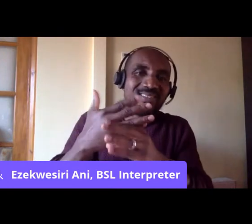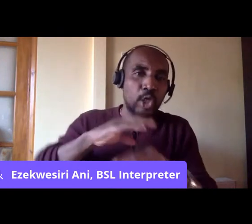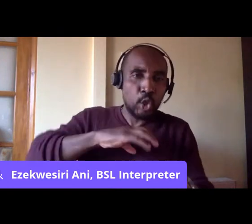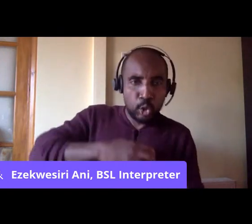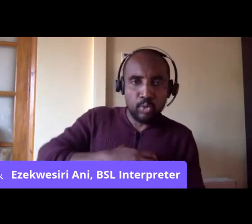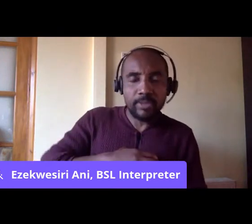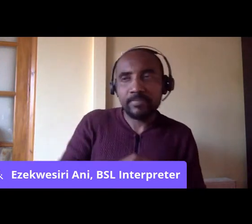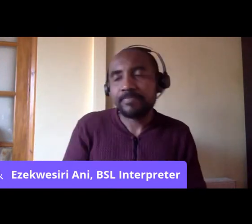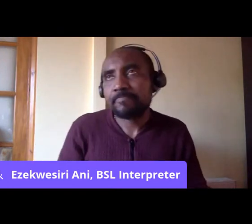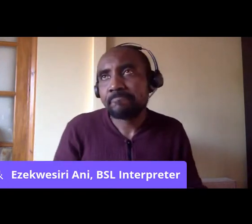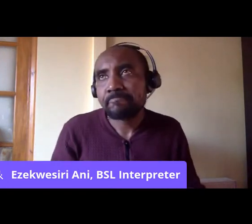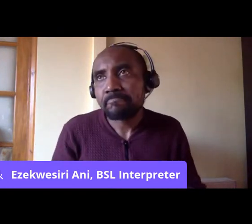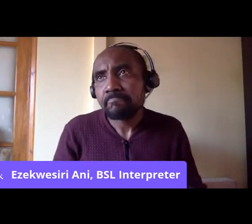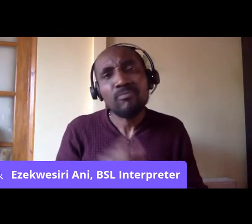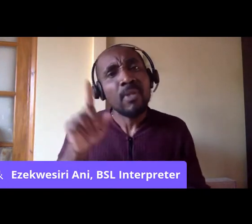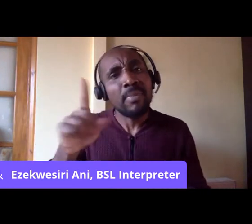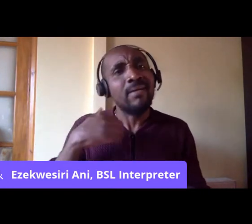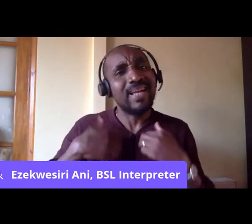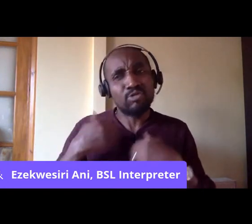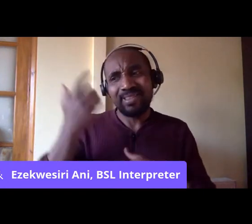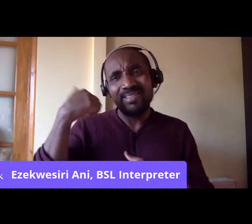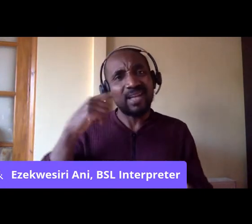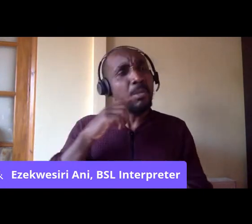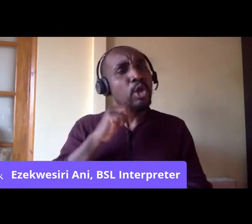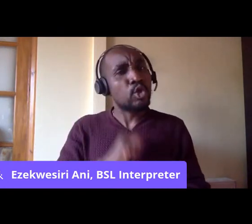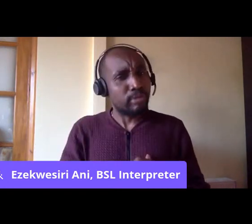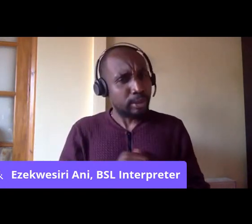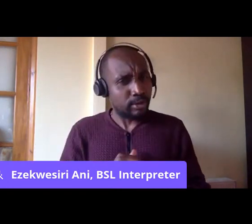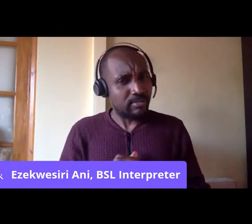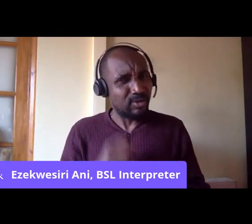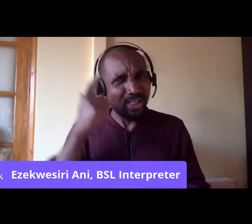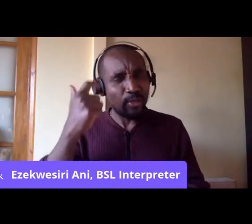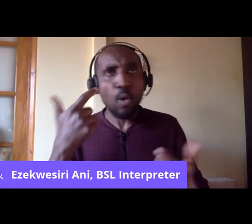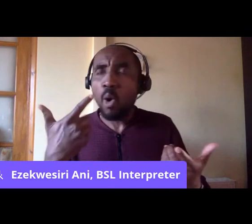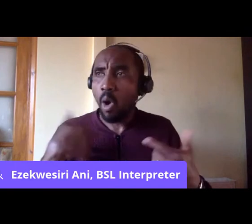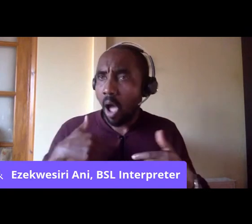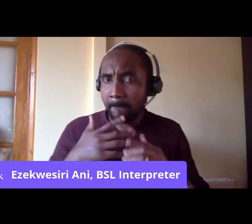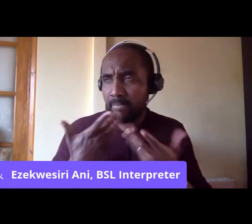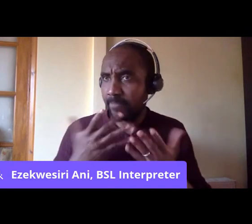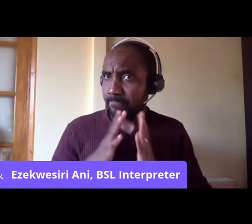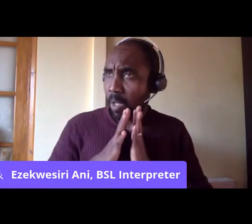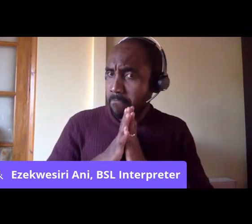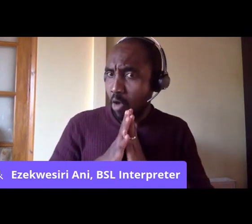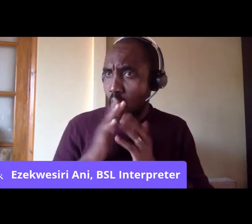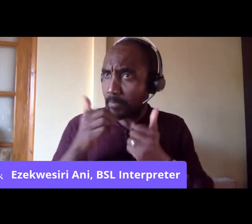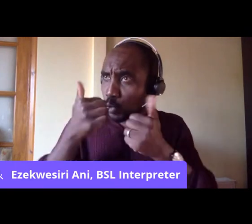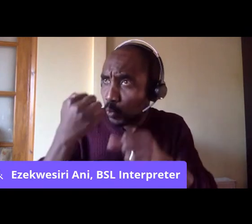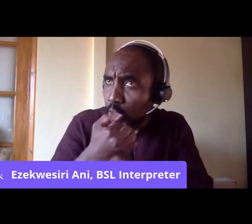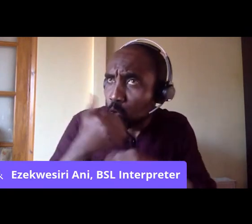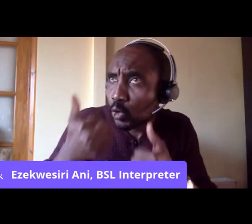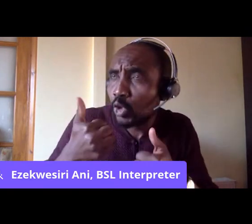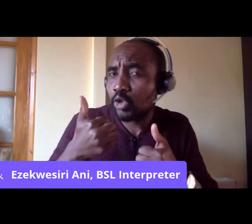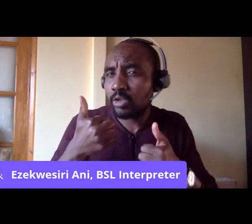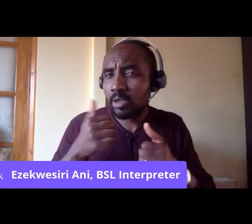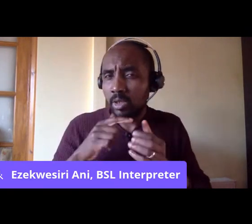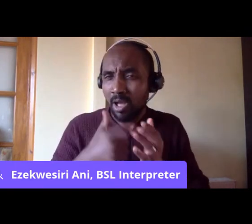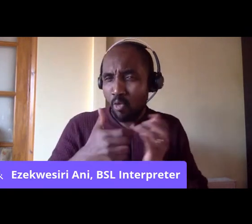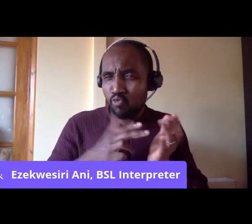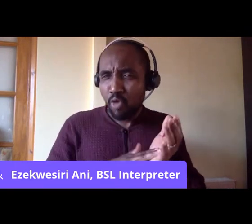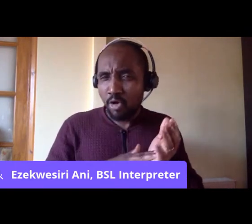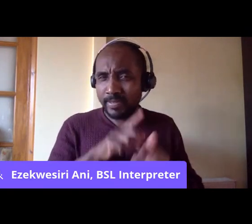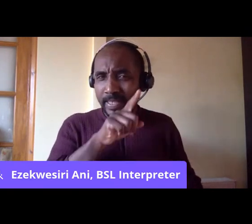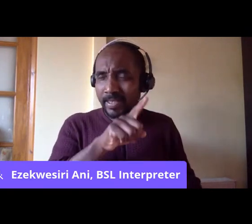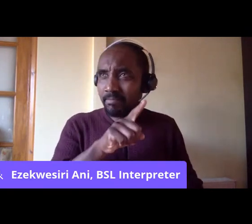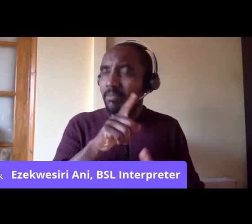were being moral people. But for Ron Nethercott, the big determinant of injustice and exploitation was